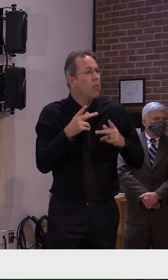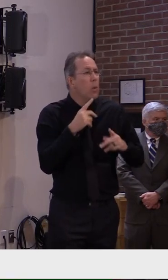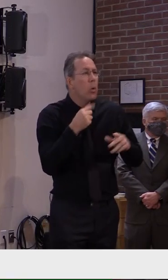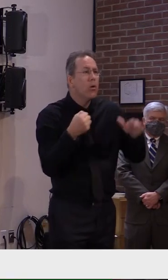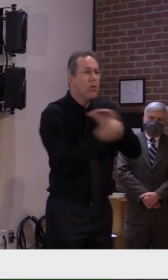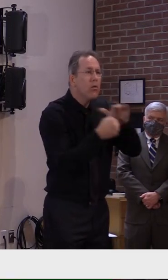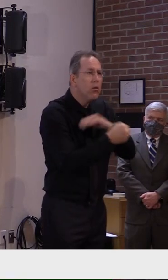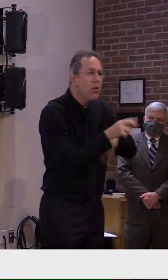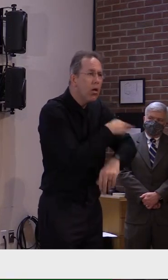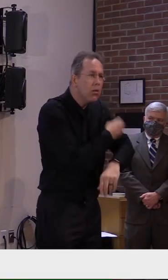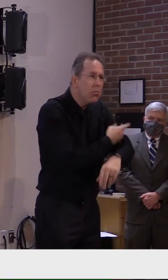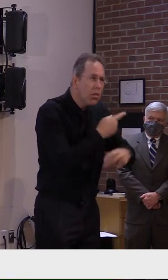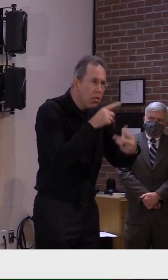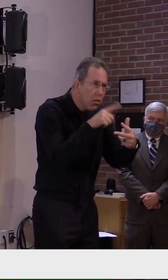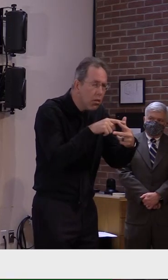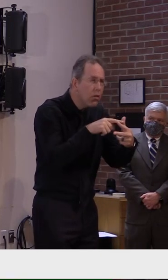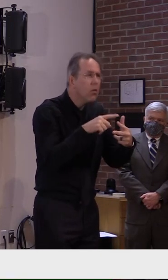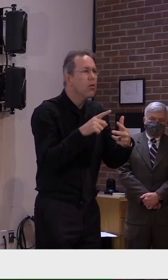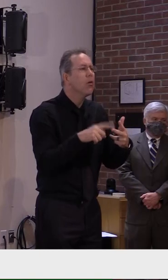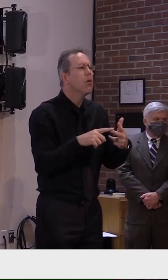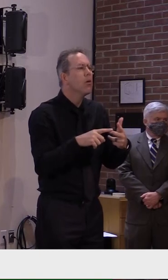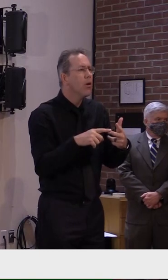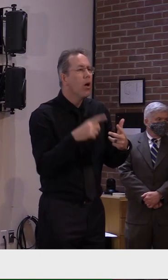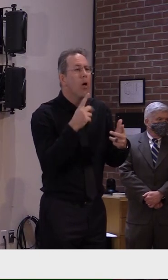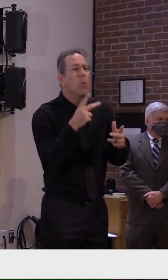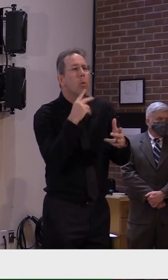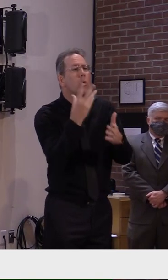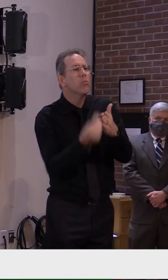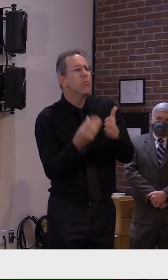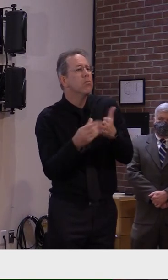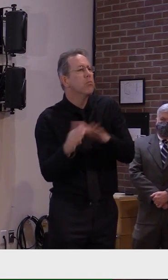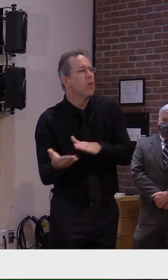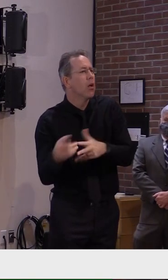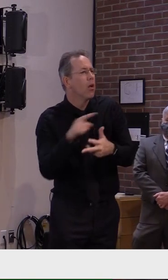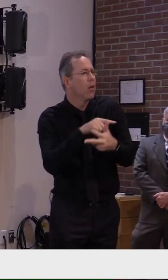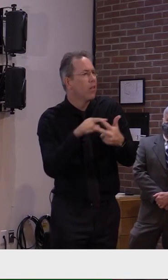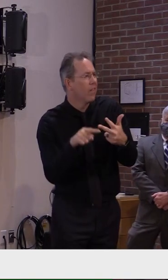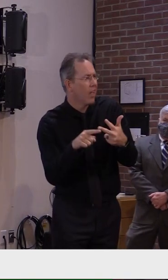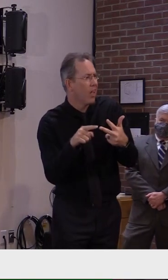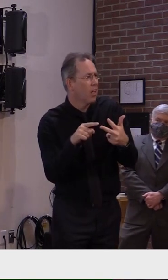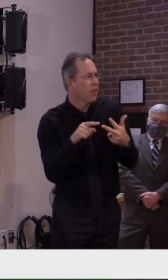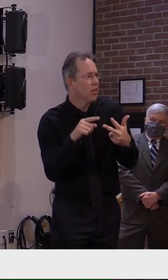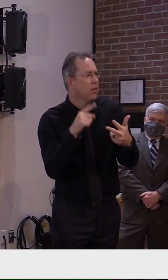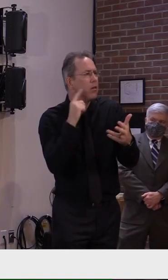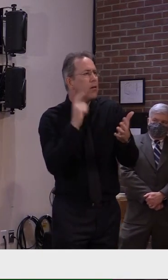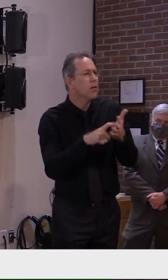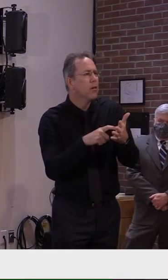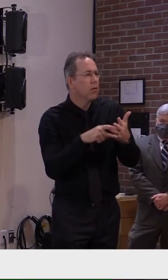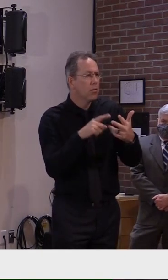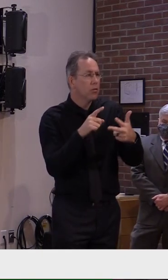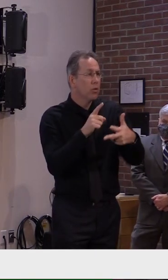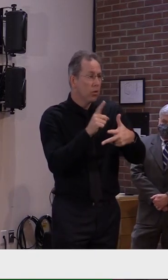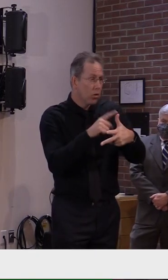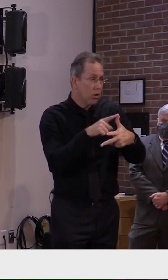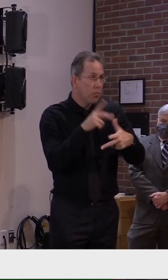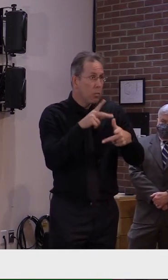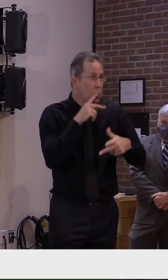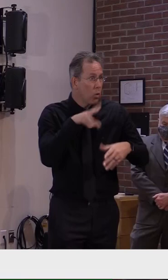But at the same time, those are what we call lagging indicators. And they don't respond as quickly.